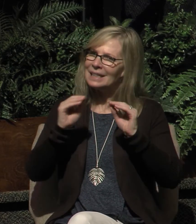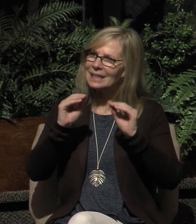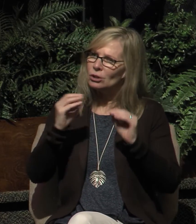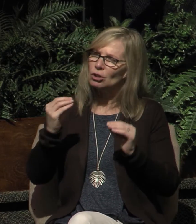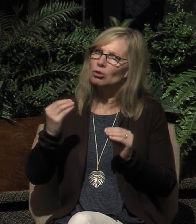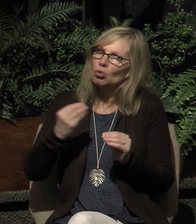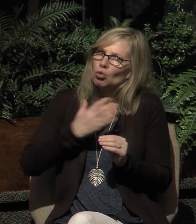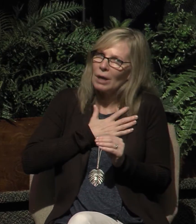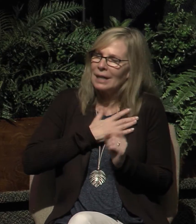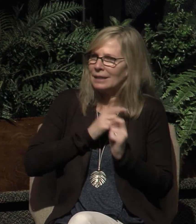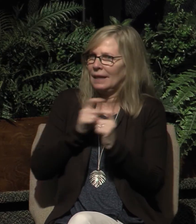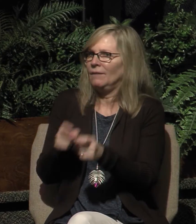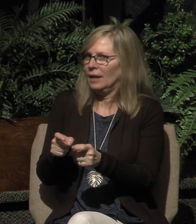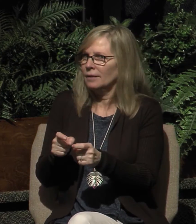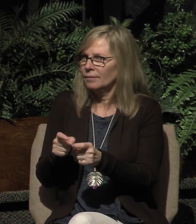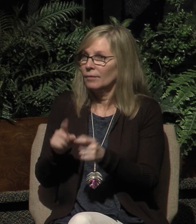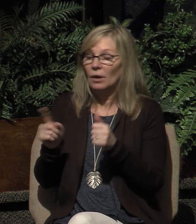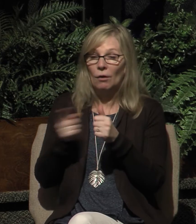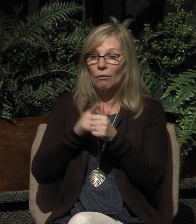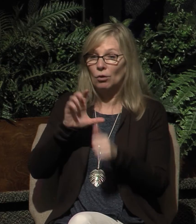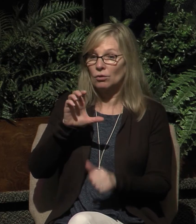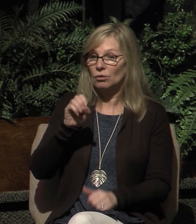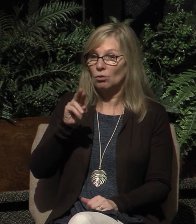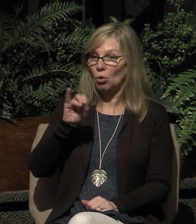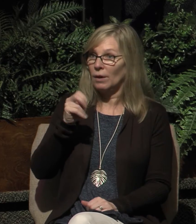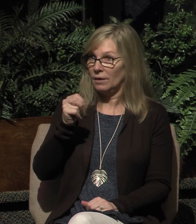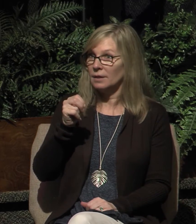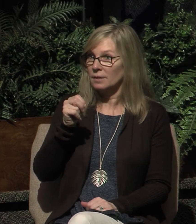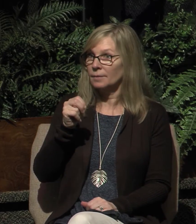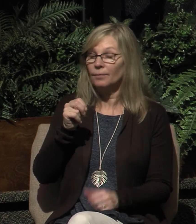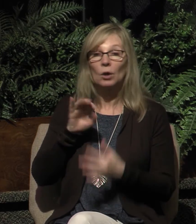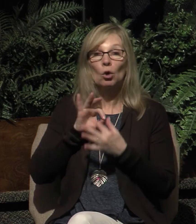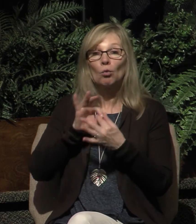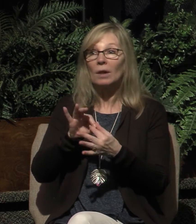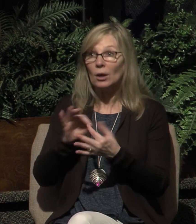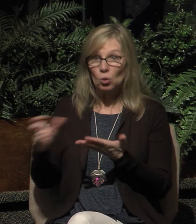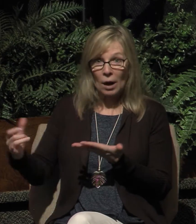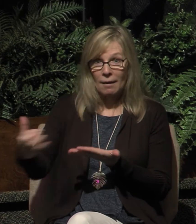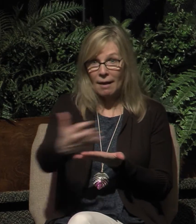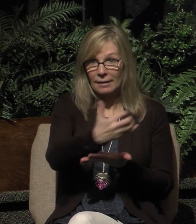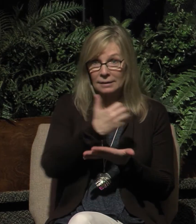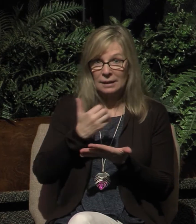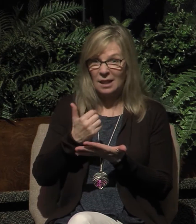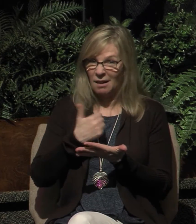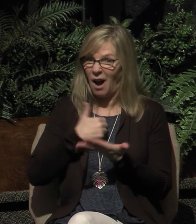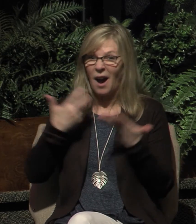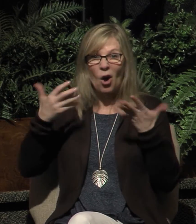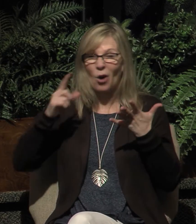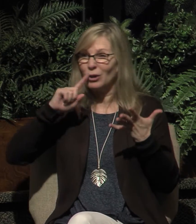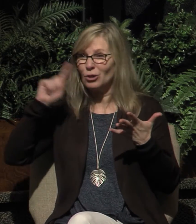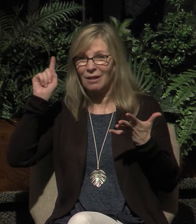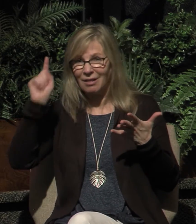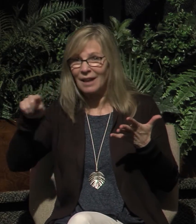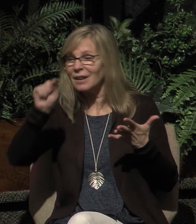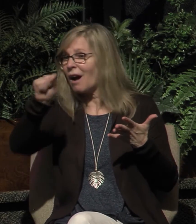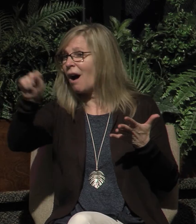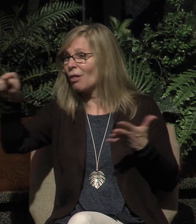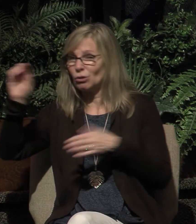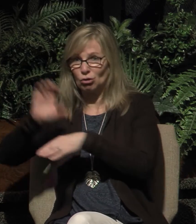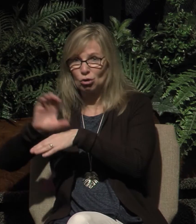1 Corinthians 16, 1 and 2. Now concerning the collection for the saints as I directed the churches of Galatia, so do you